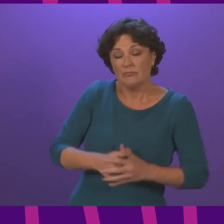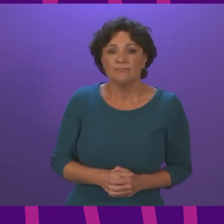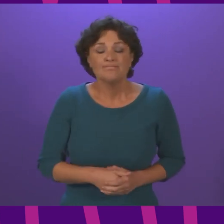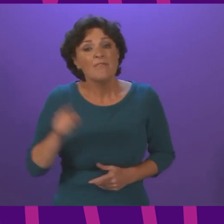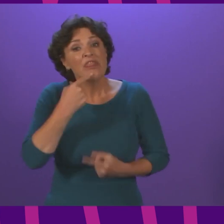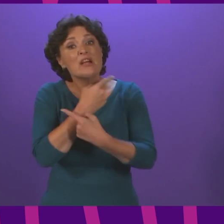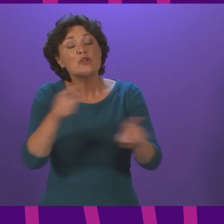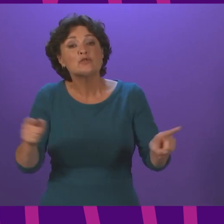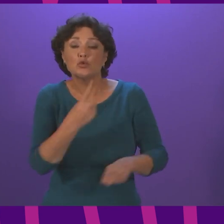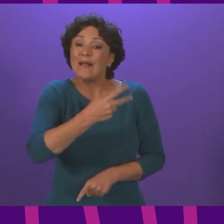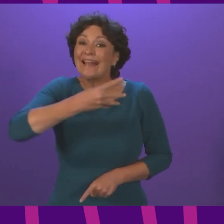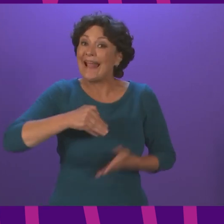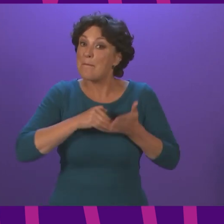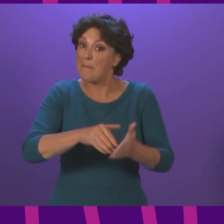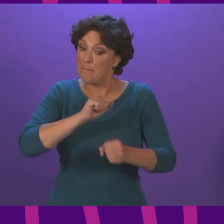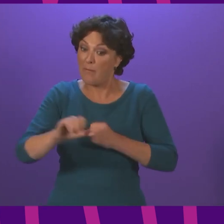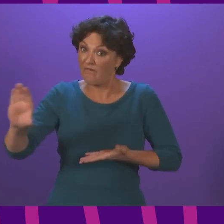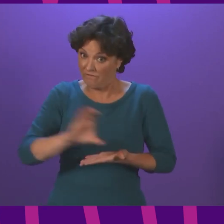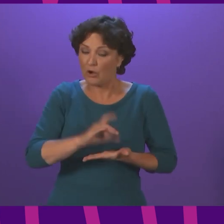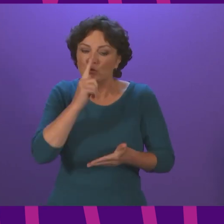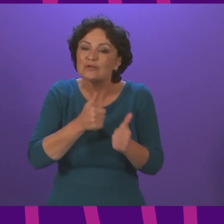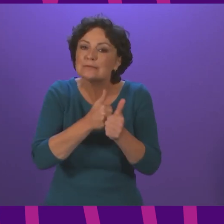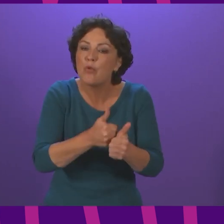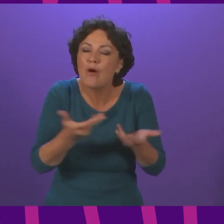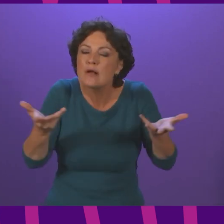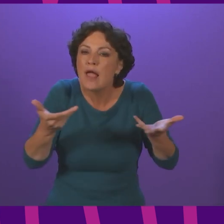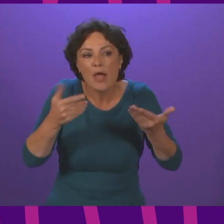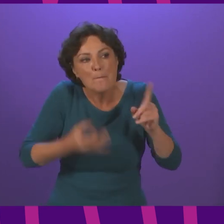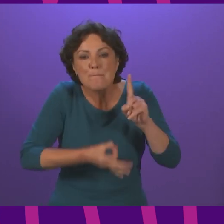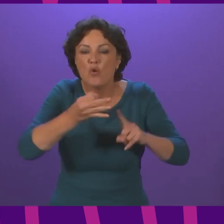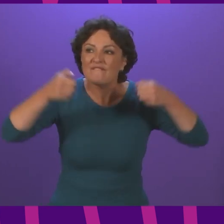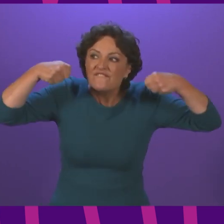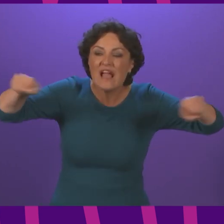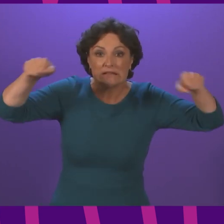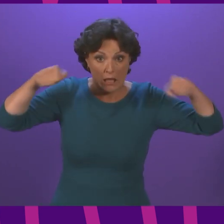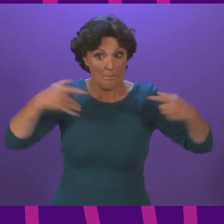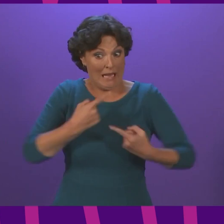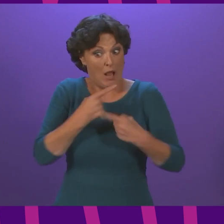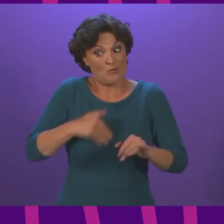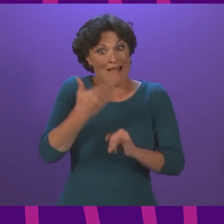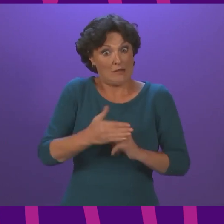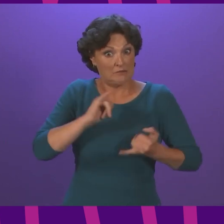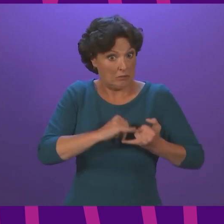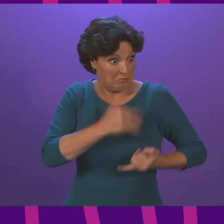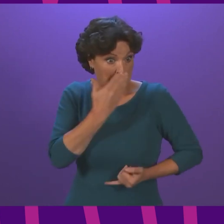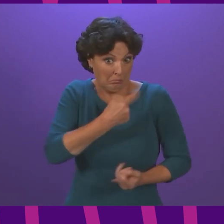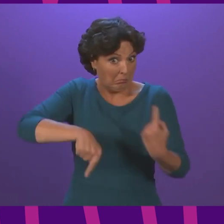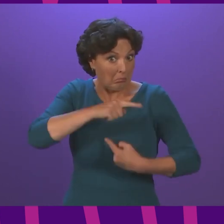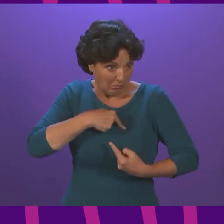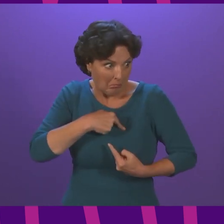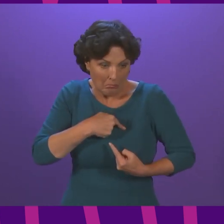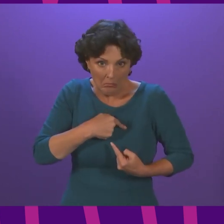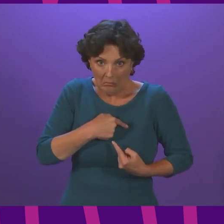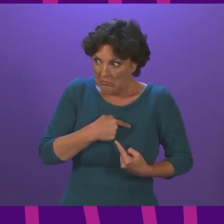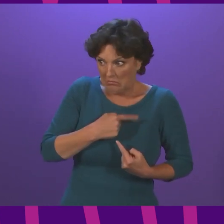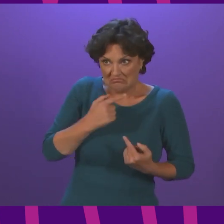fund to support small businesses enhance ventilation I think we made that announcement at the end of September has been very warmly welcomed by a